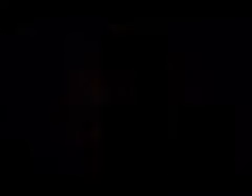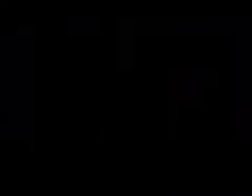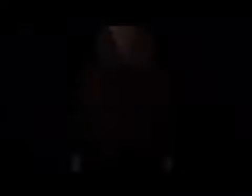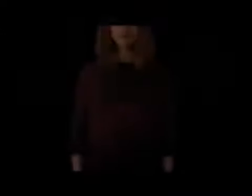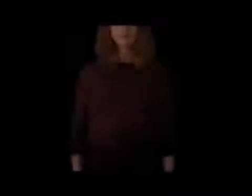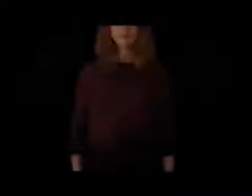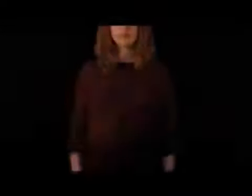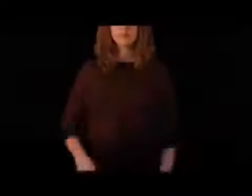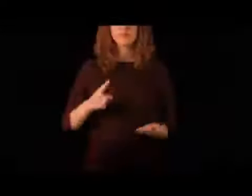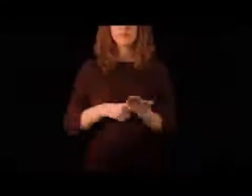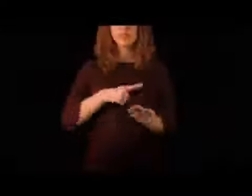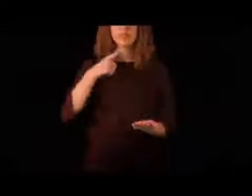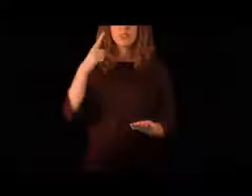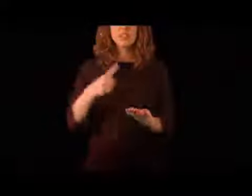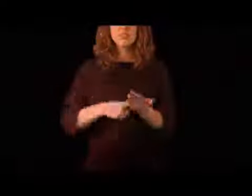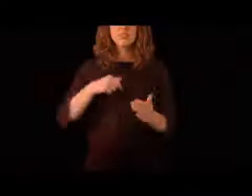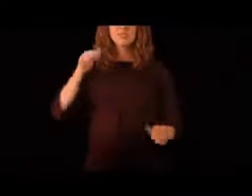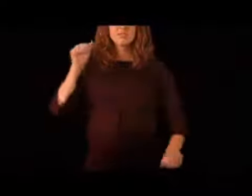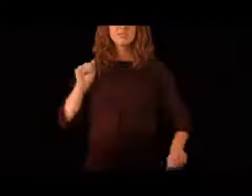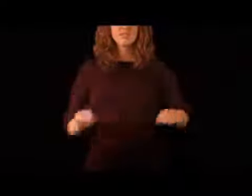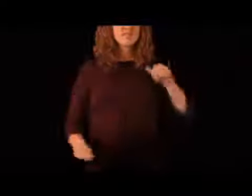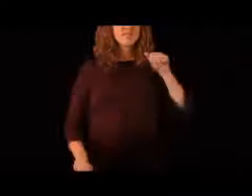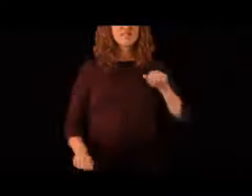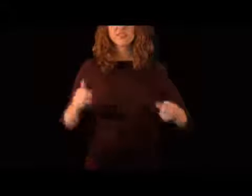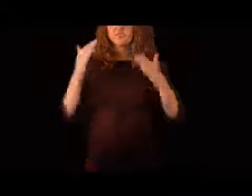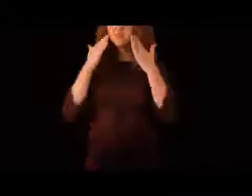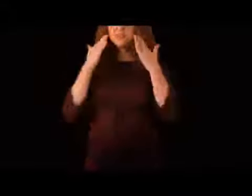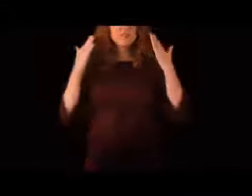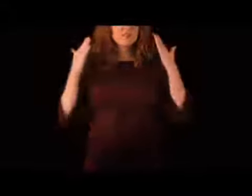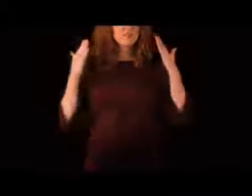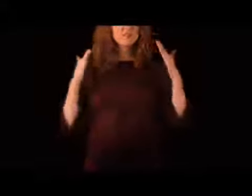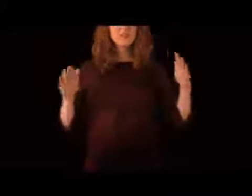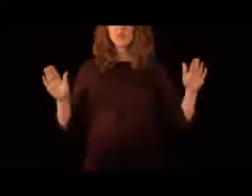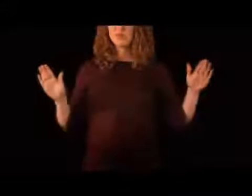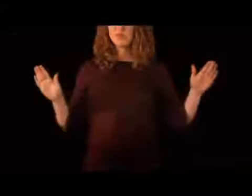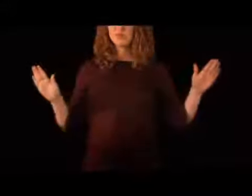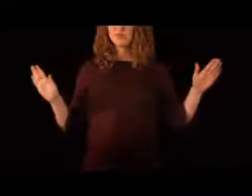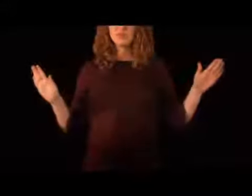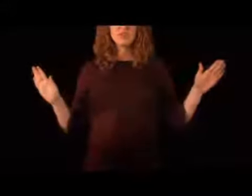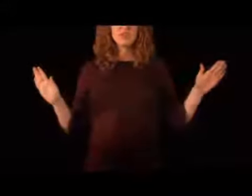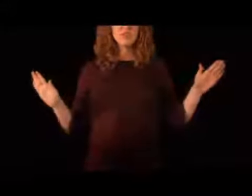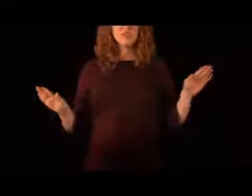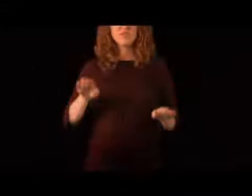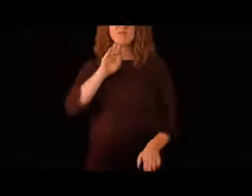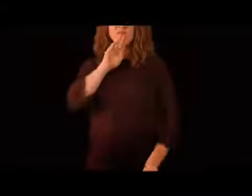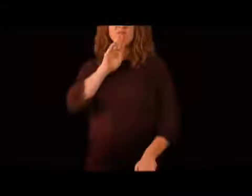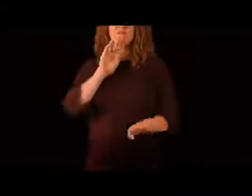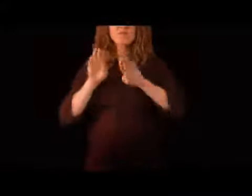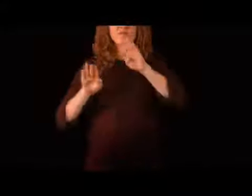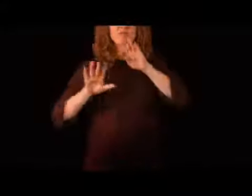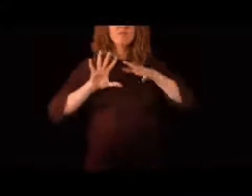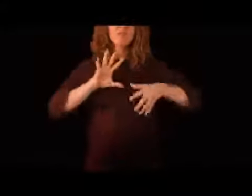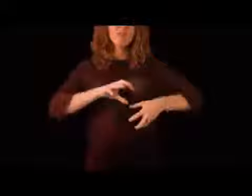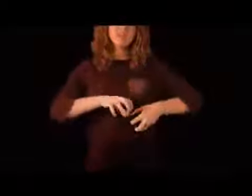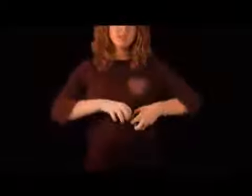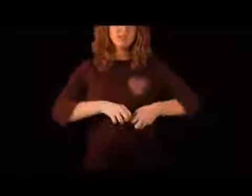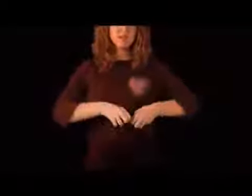Now and then I get insecure from all the pain.